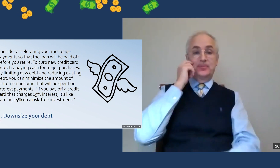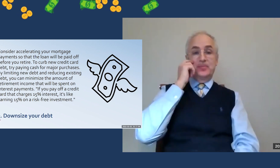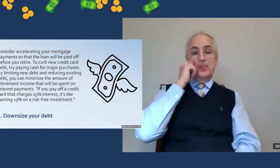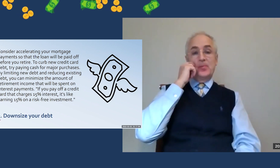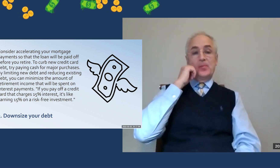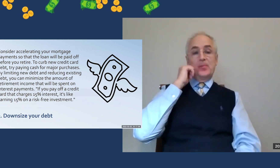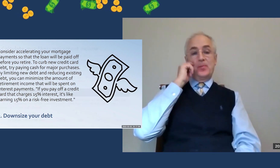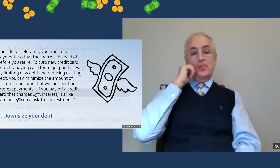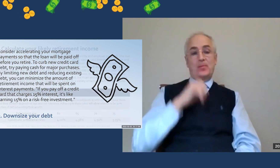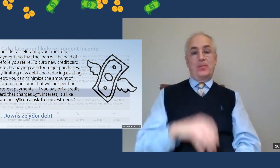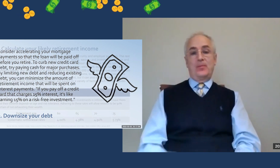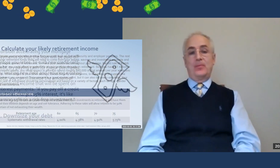Next slide.